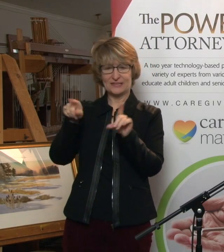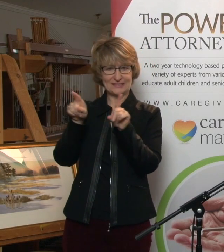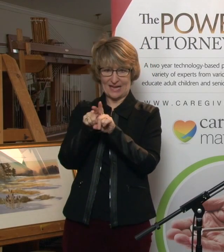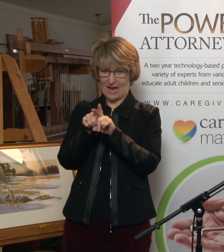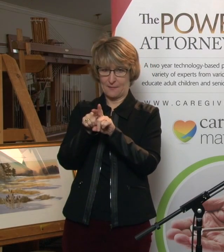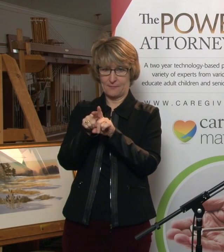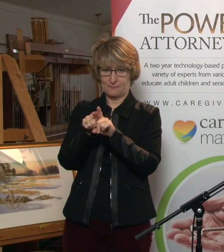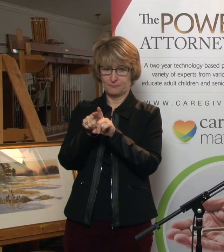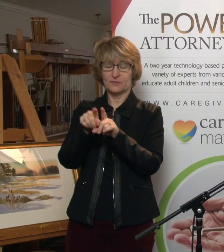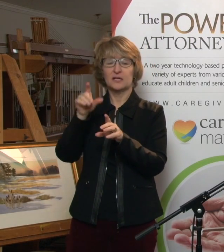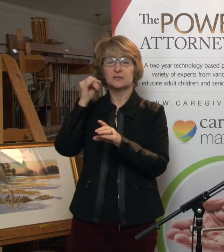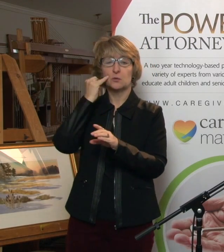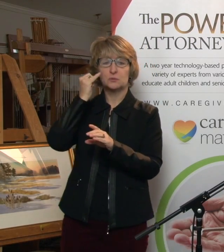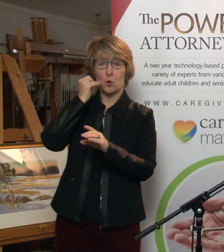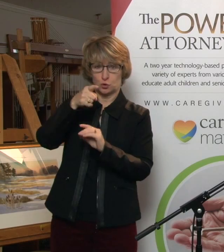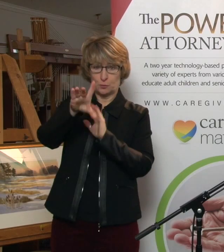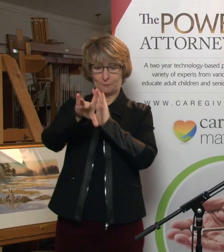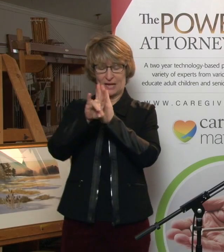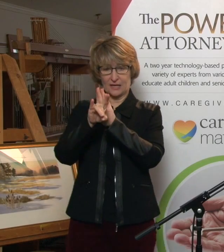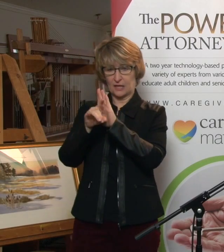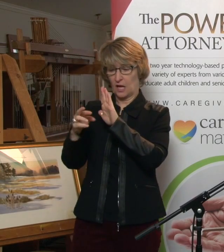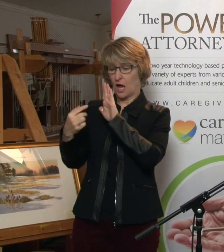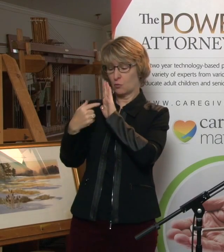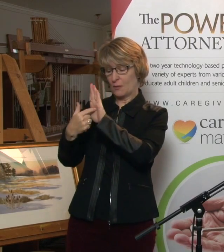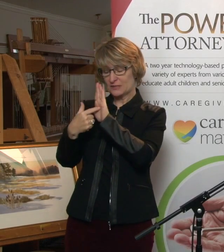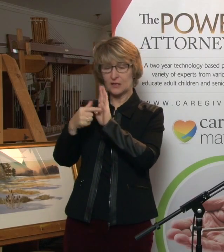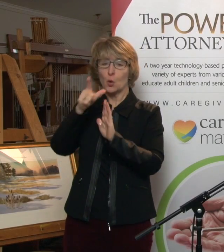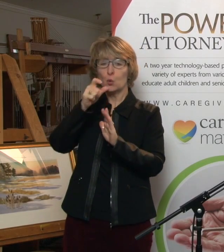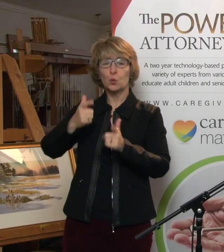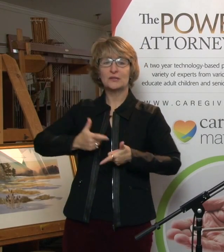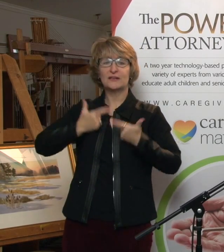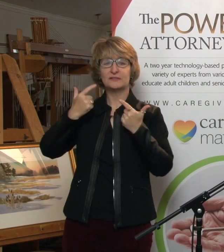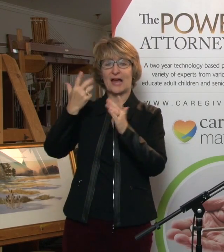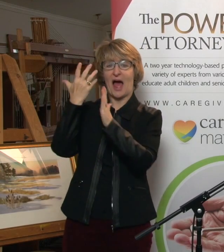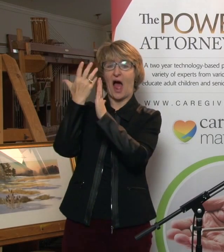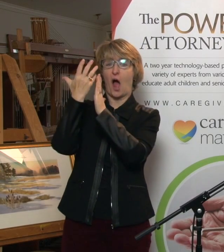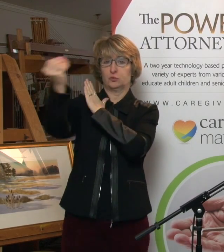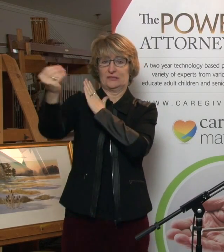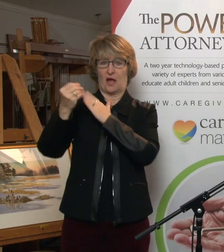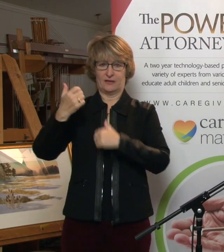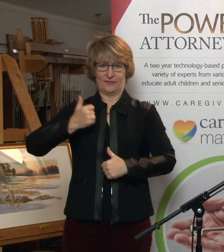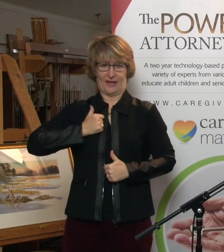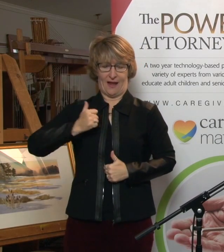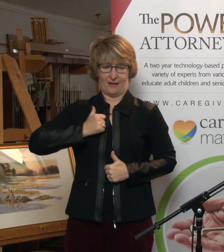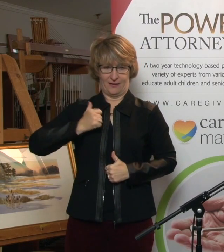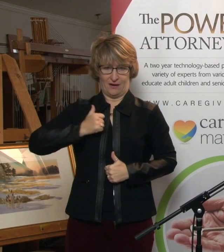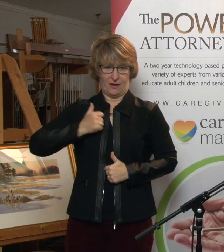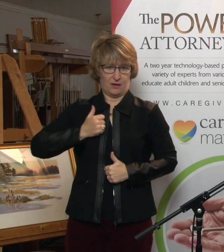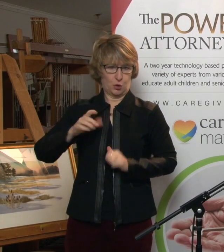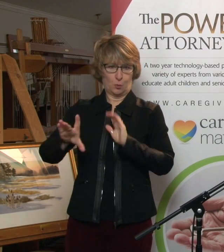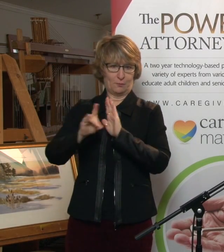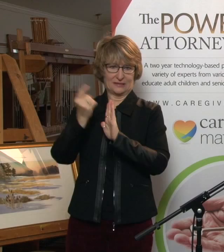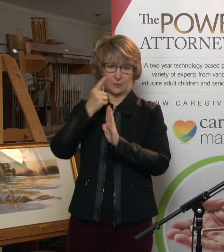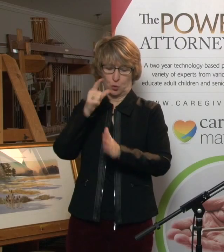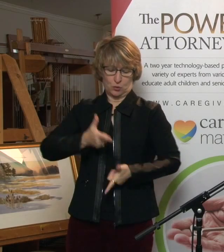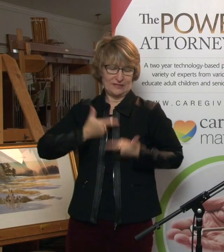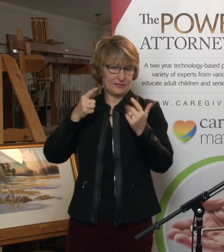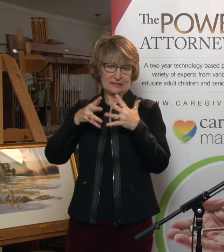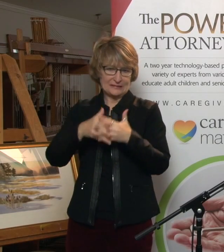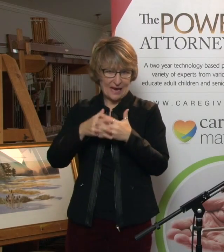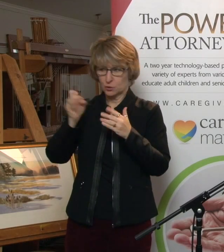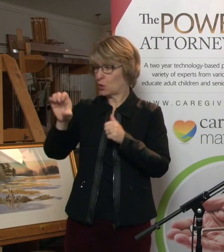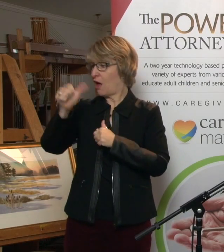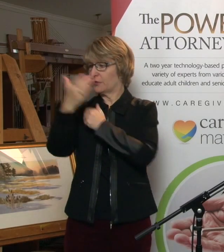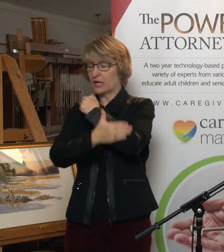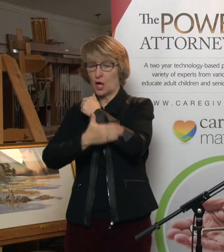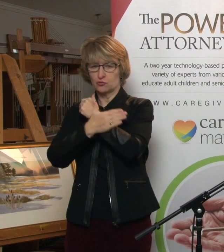executor, if you name an attorney who resides anywhere outside of the Commonwealth, which isn't something we think about that much, they have